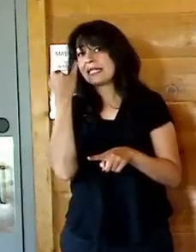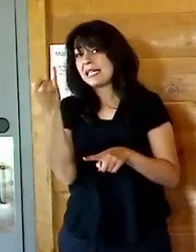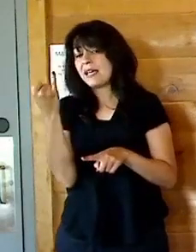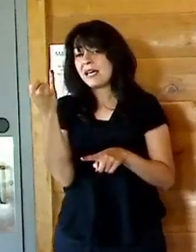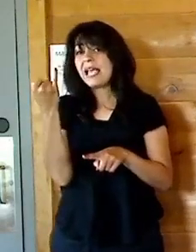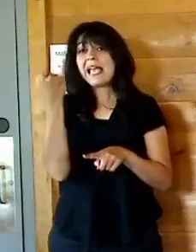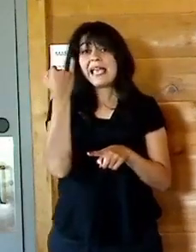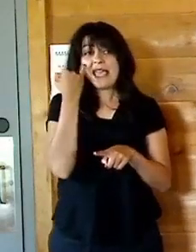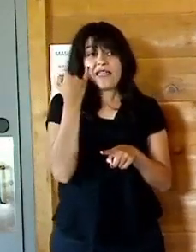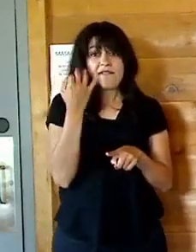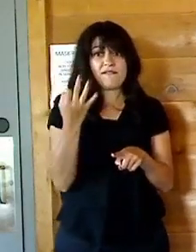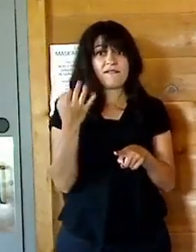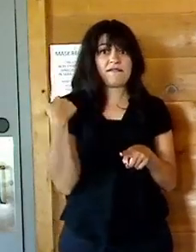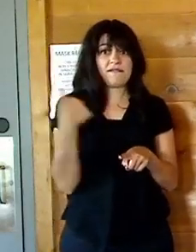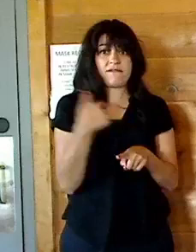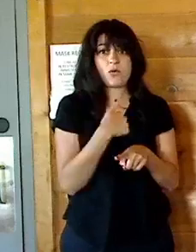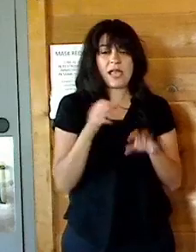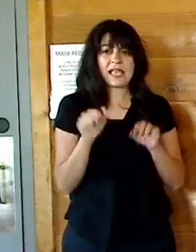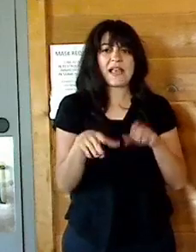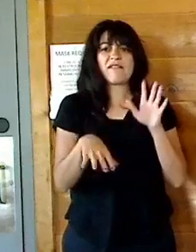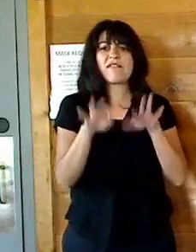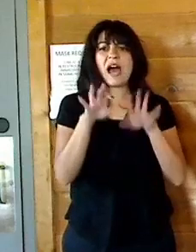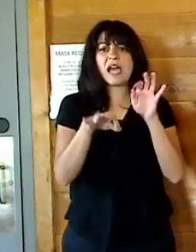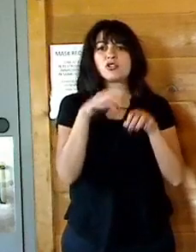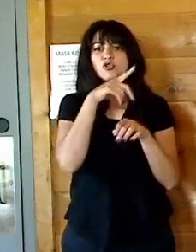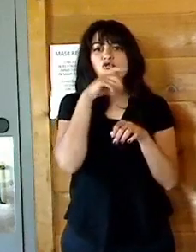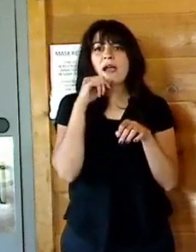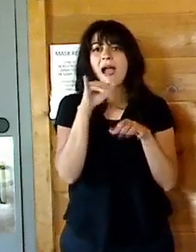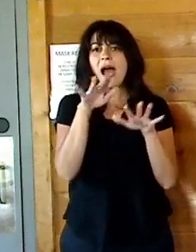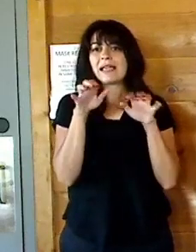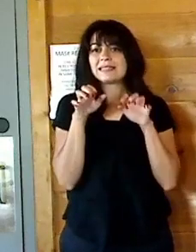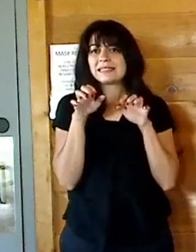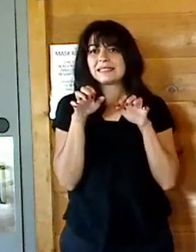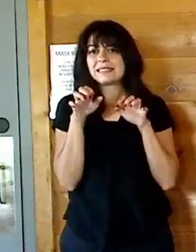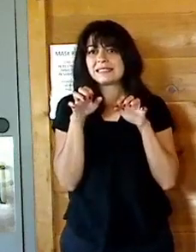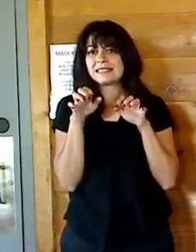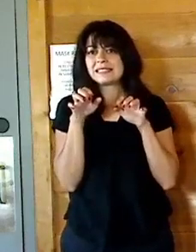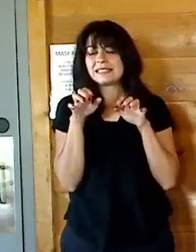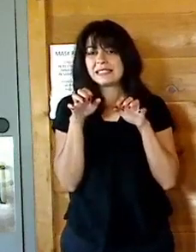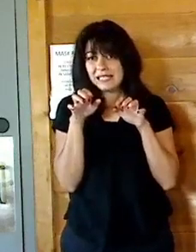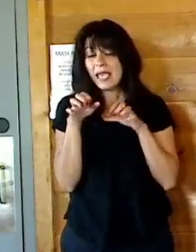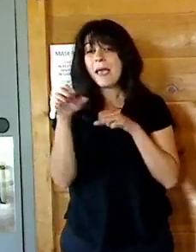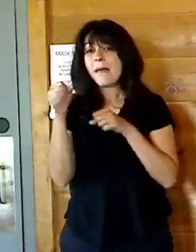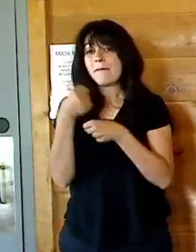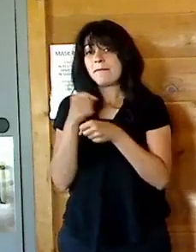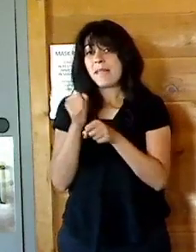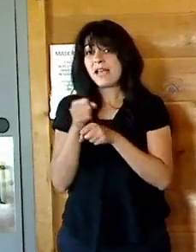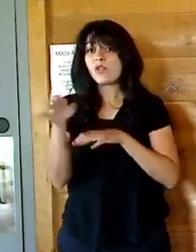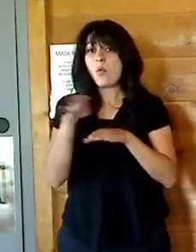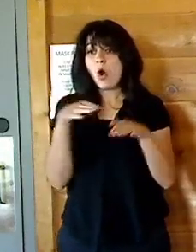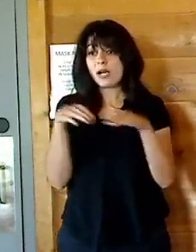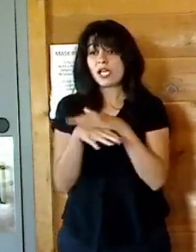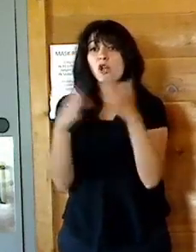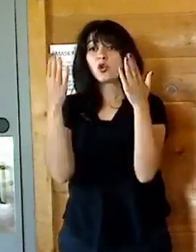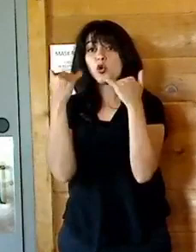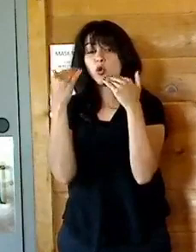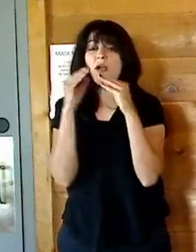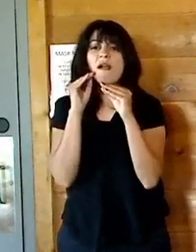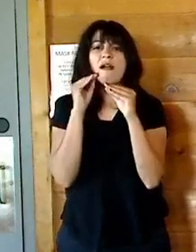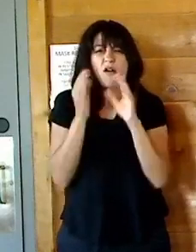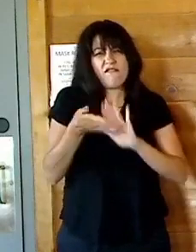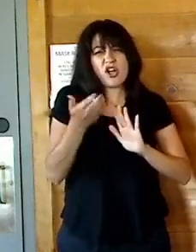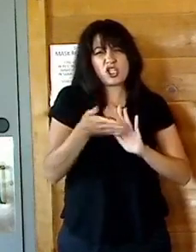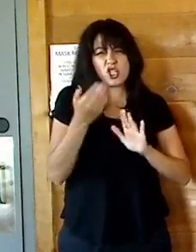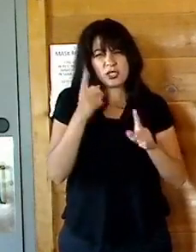be if we could find dry ice to make the walk-in cooler functional until it's prepared. Sure.